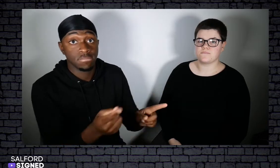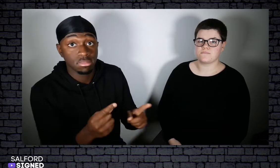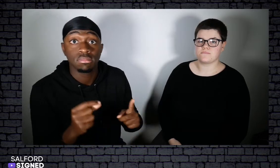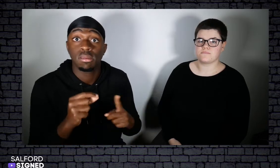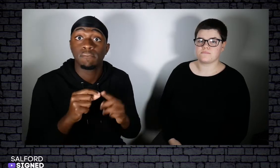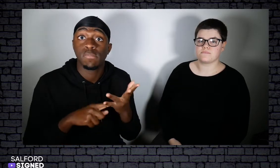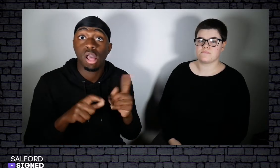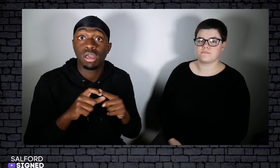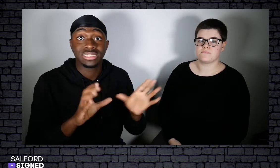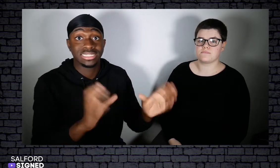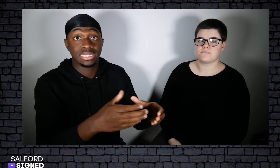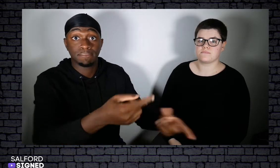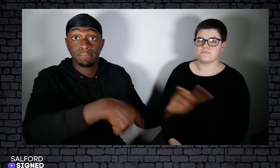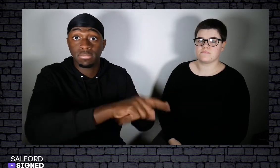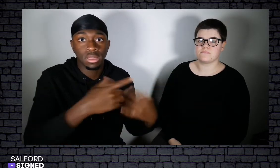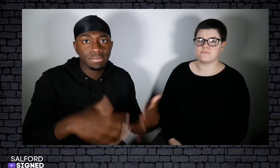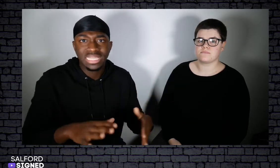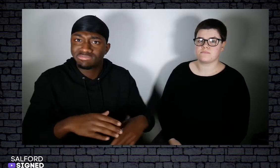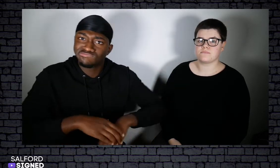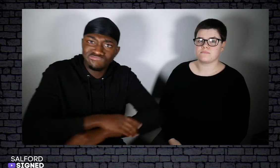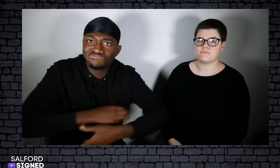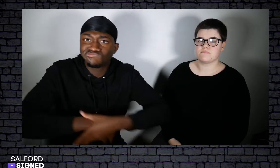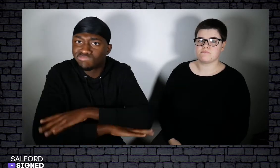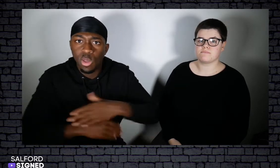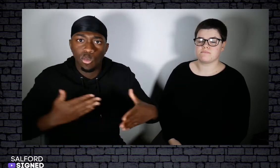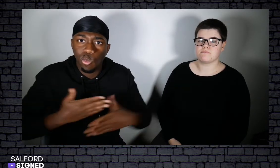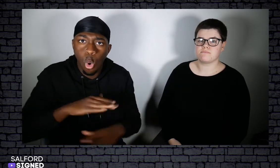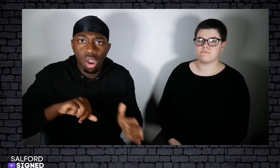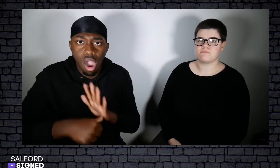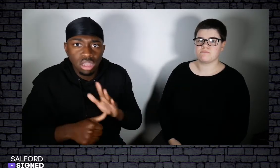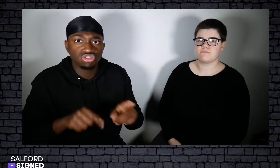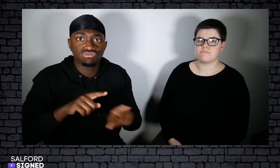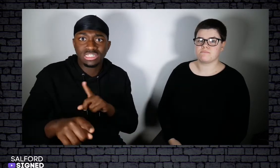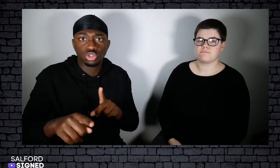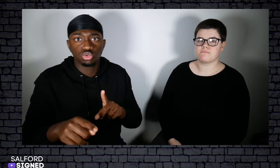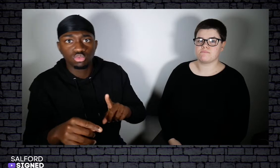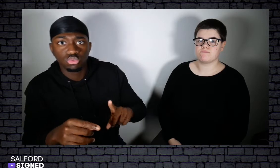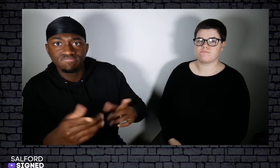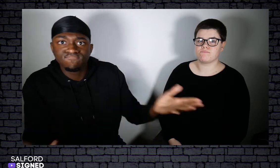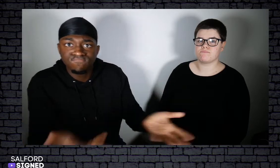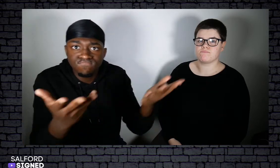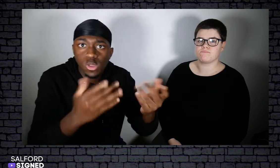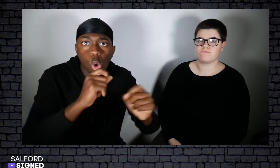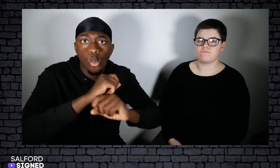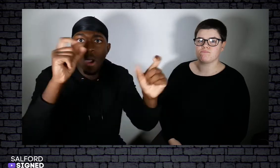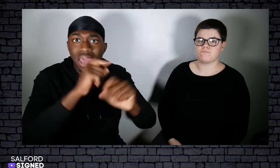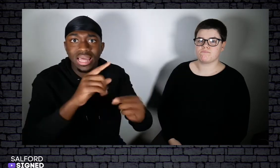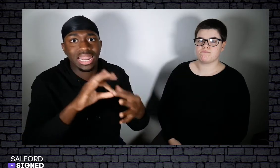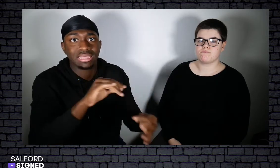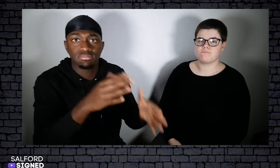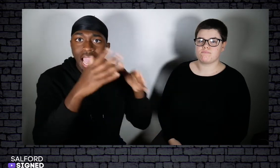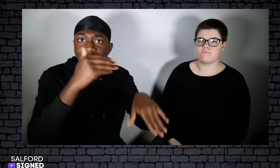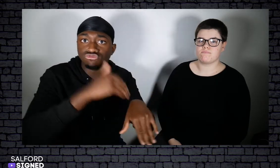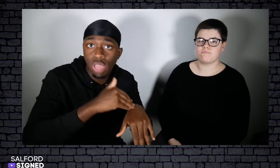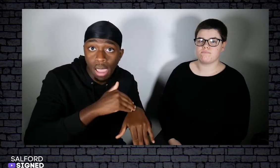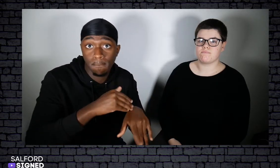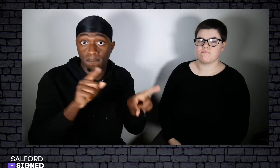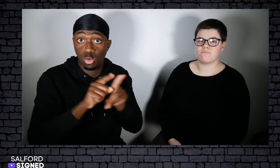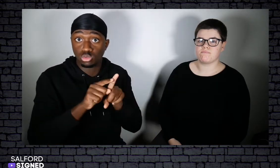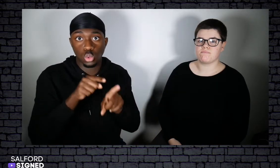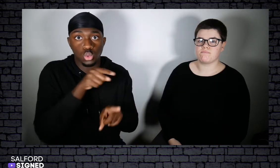However, the Plodd team have done a lot of work to improve awareness and improve the service to the deaf community.